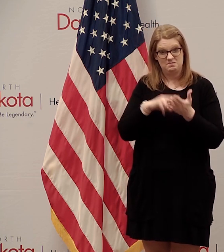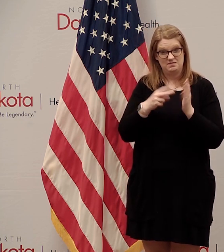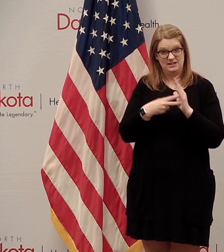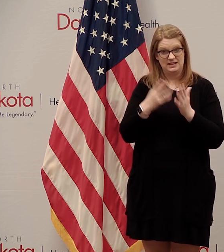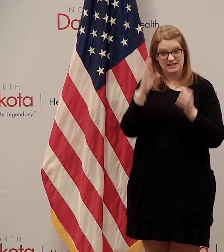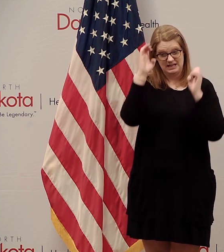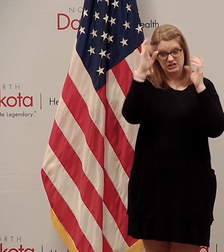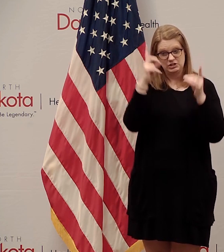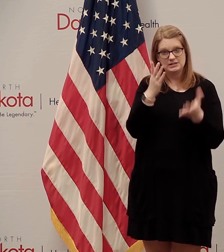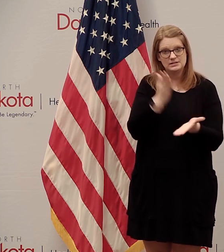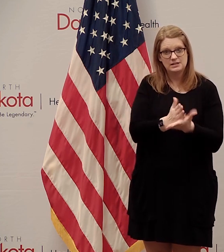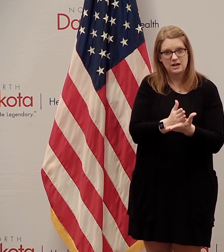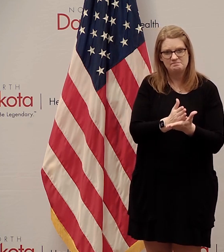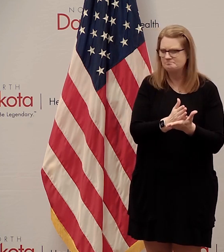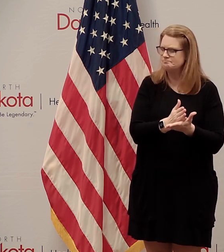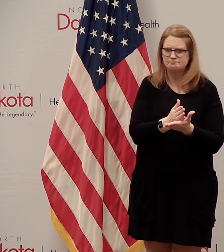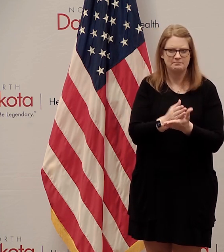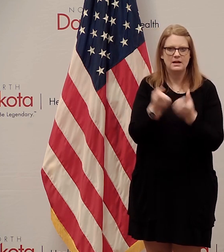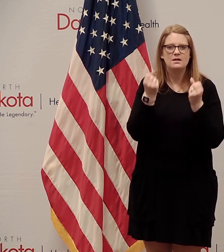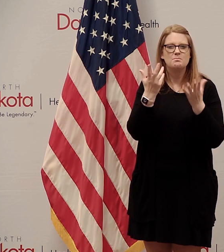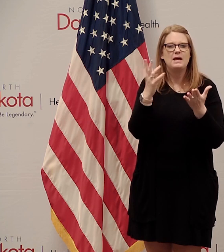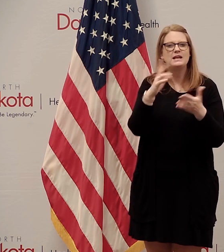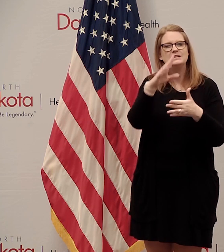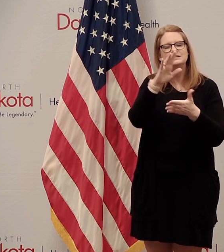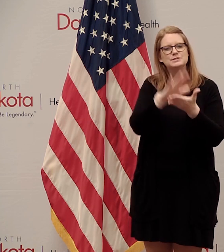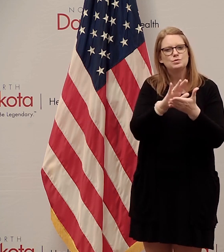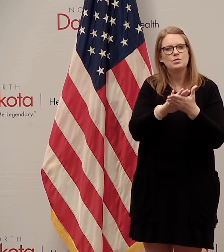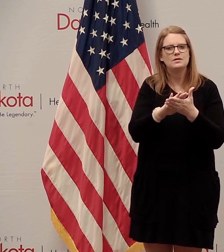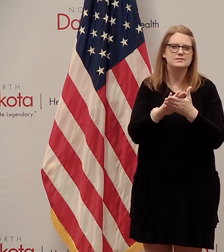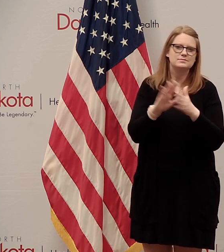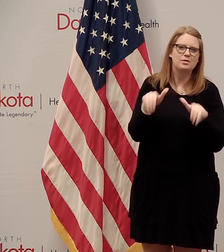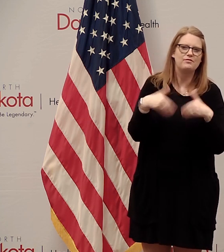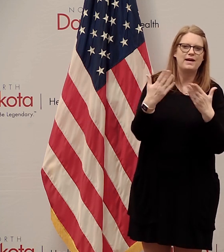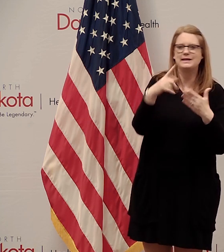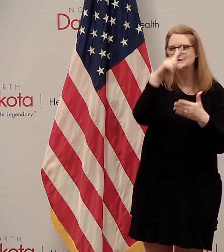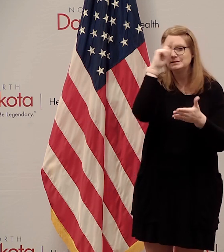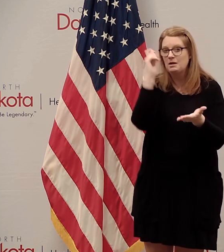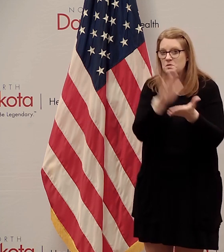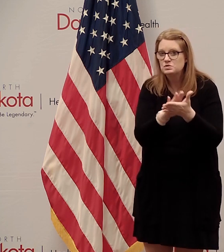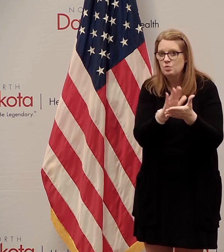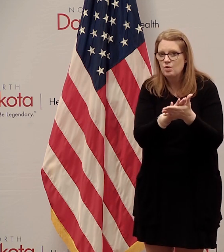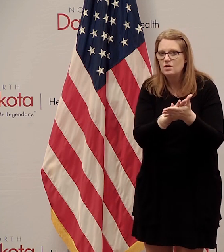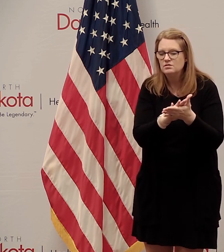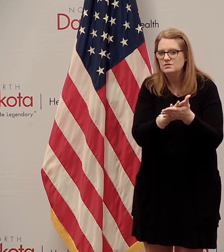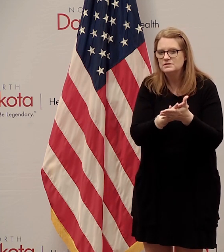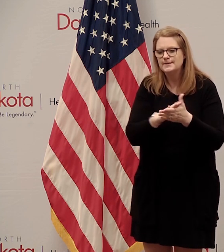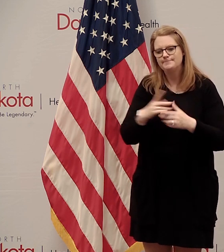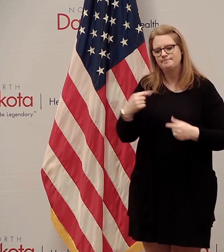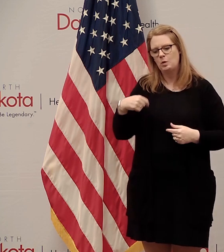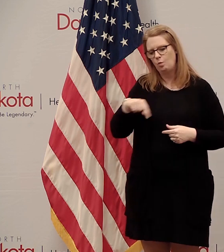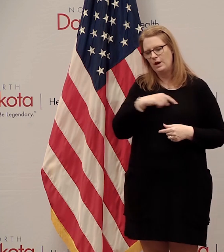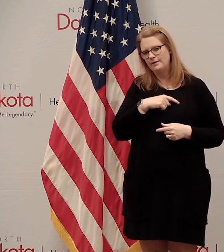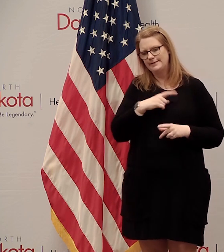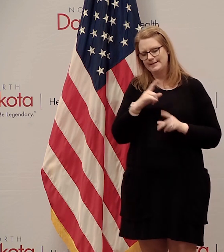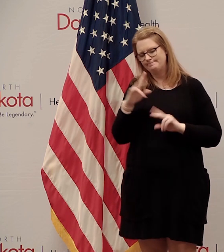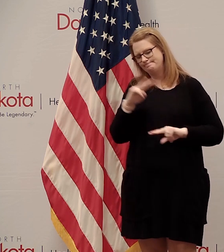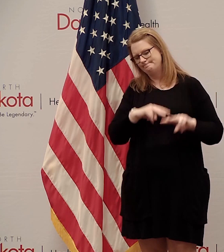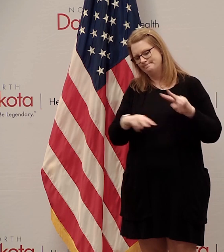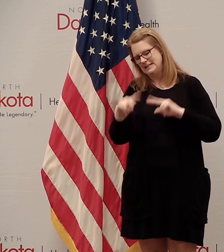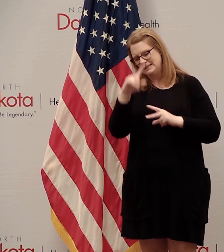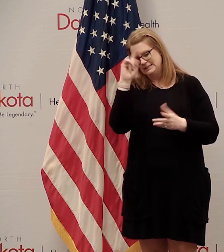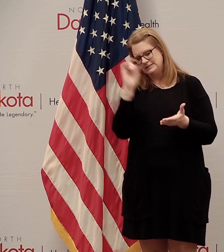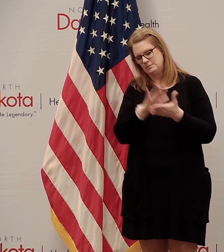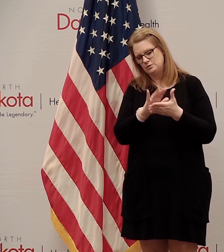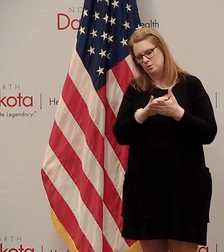school districts offer summer programs and so we're taking a look at preparing for what summer school might look like we're also